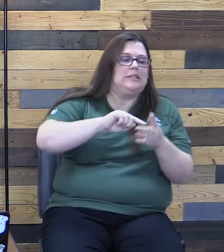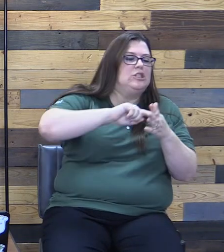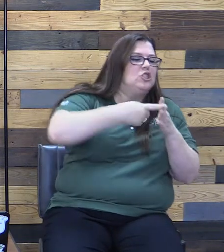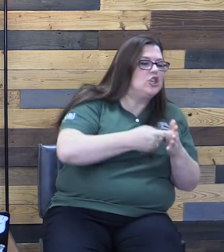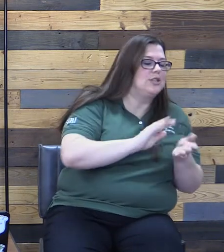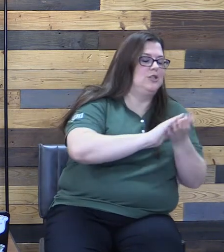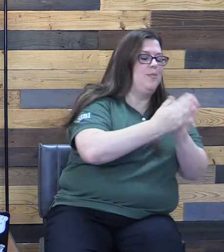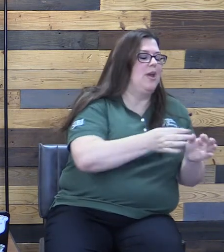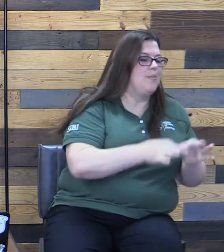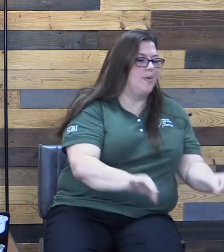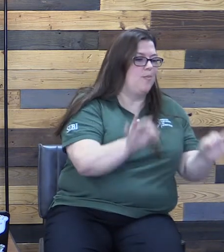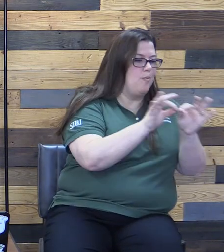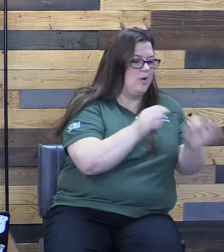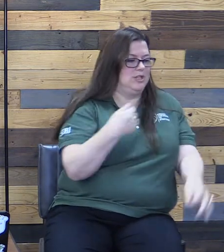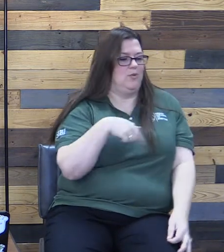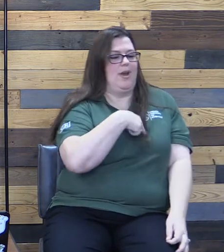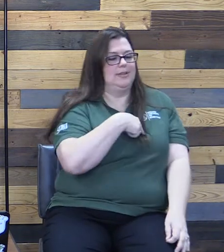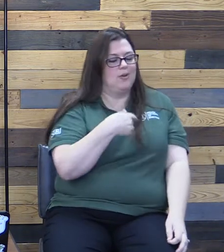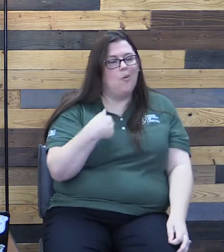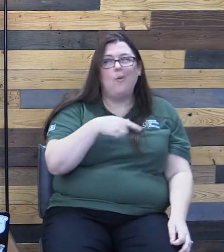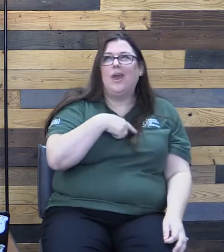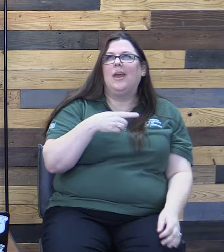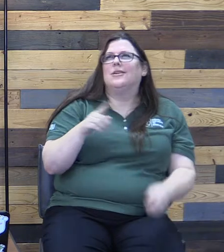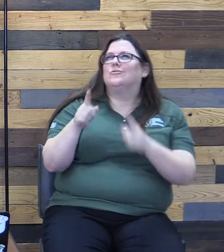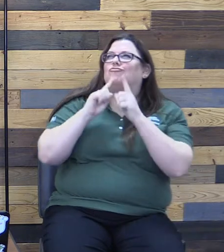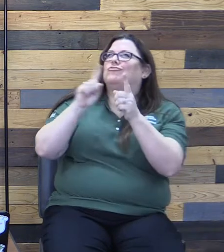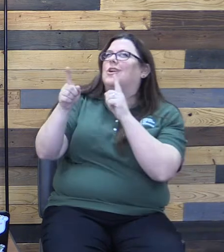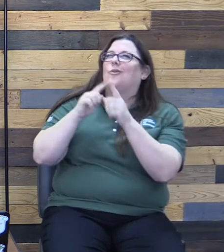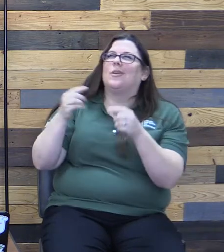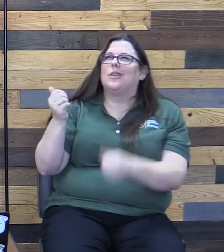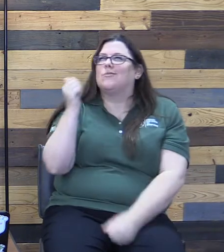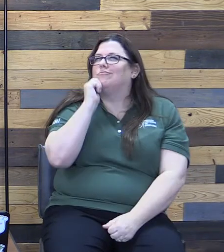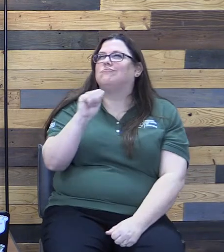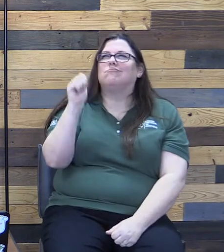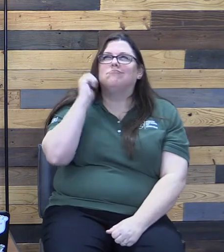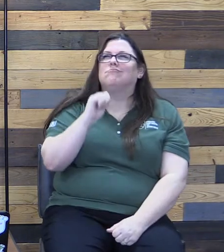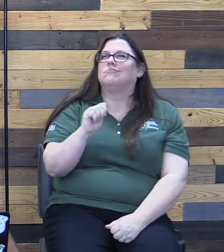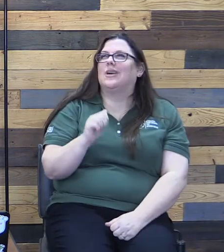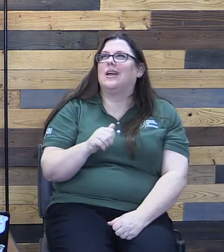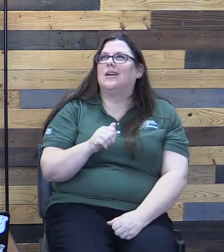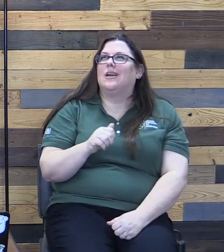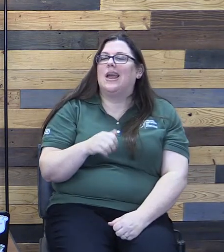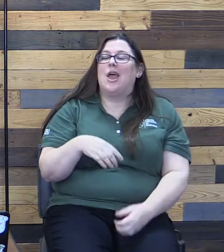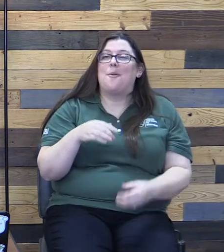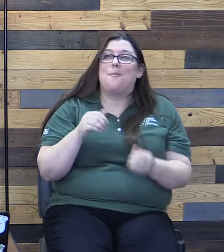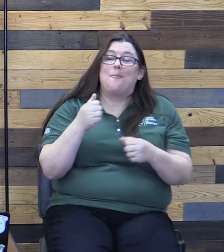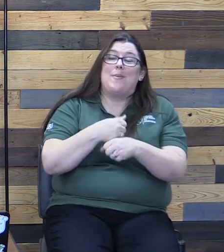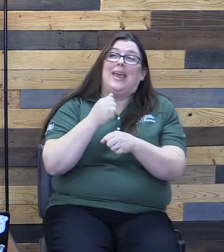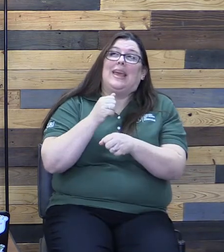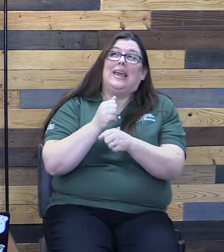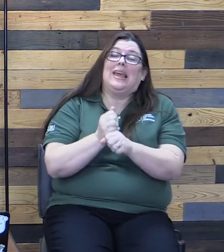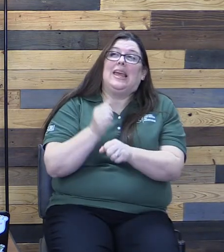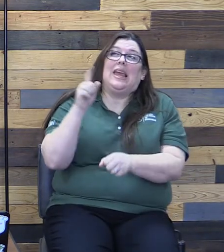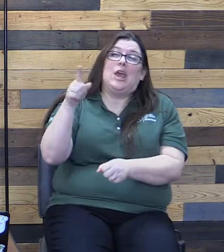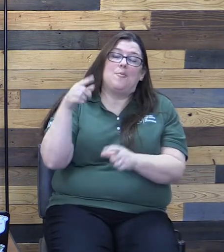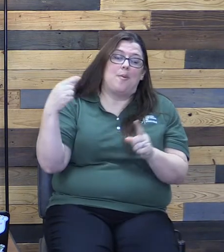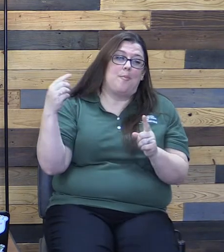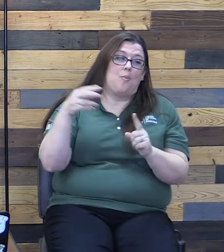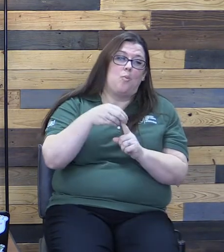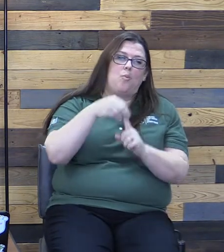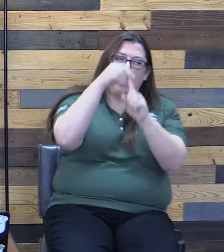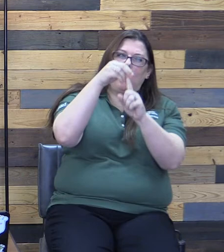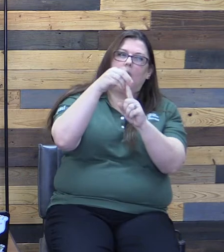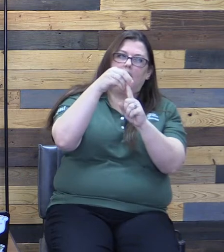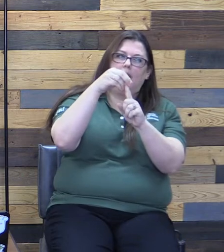we talk with him throughout the day, and we make him a priority in our life, and as time goes by, eventually we find